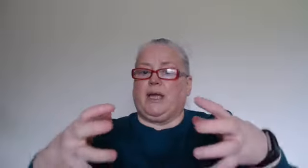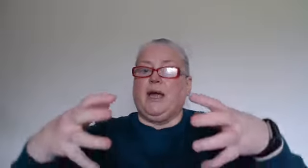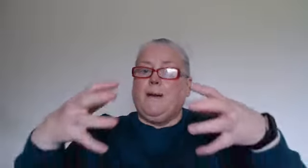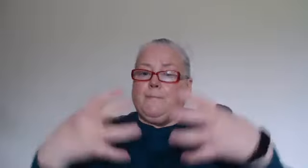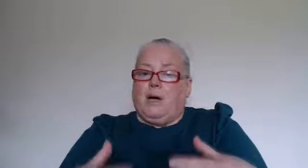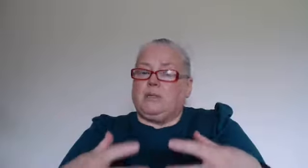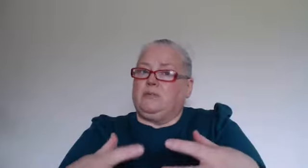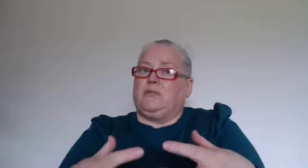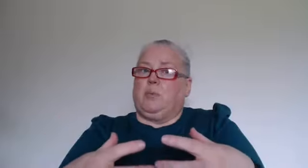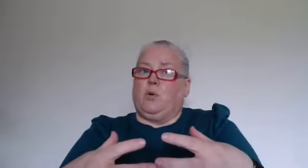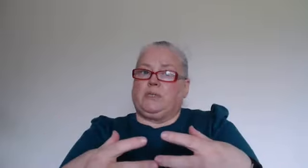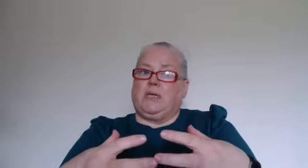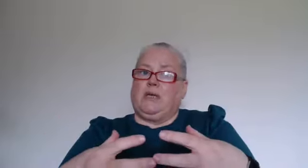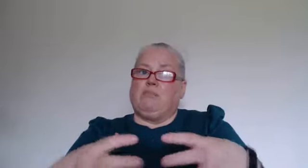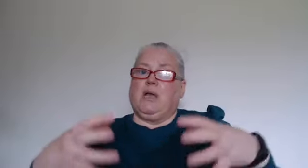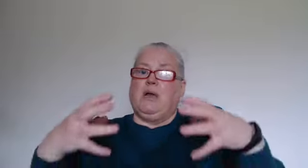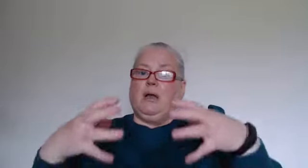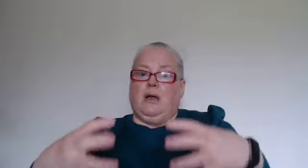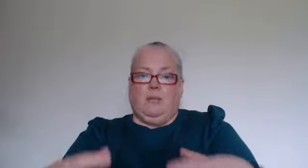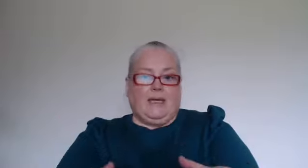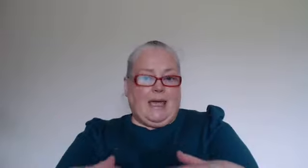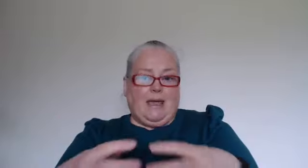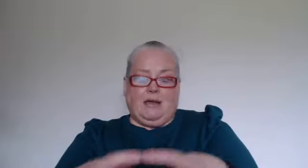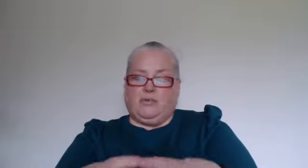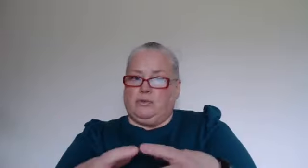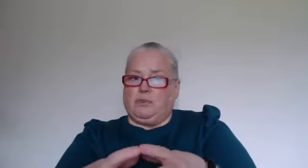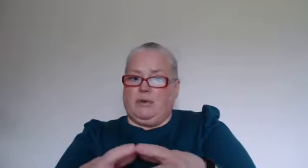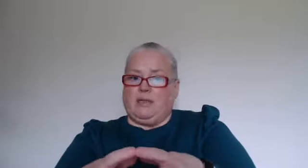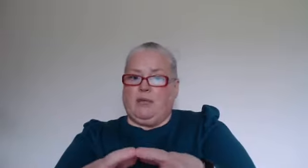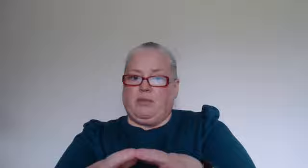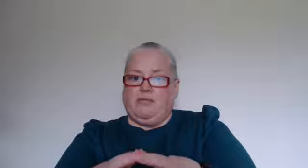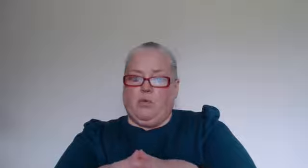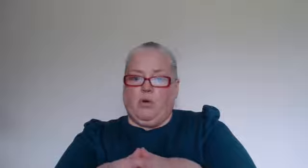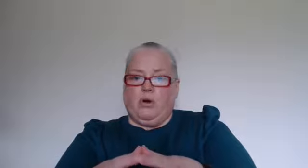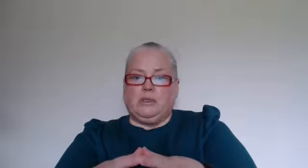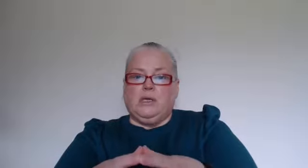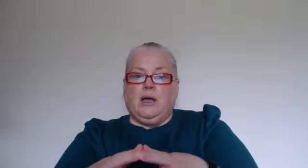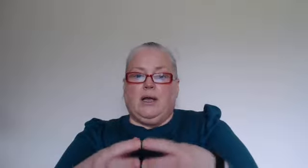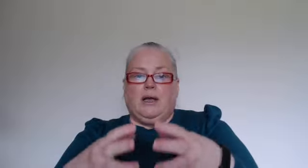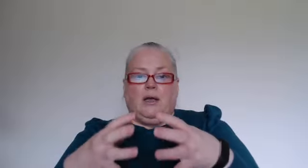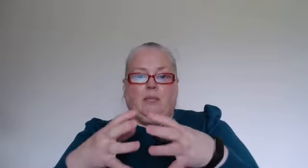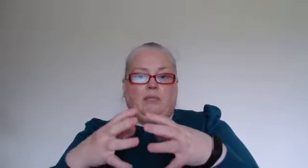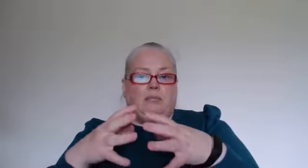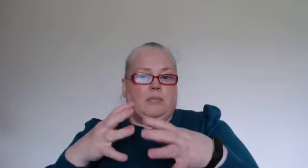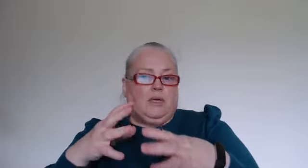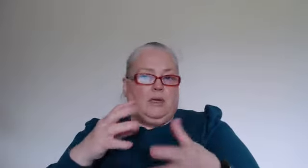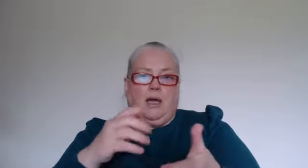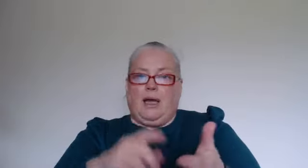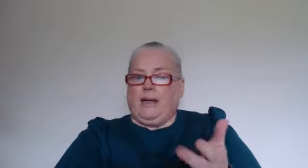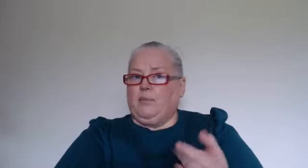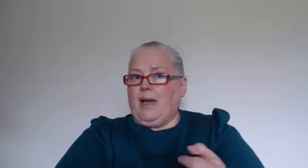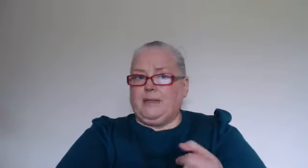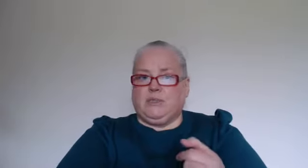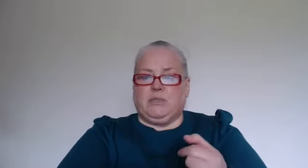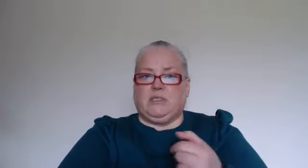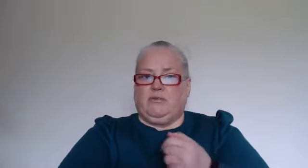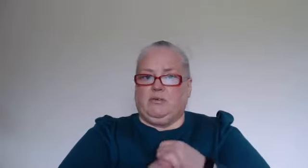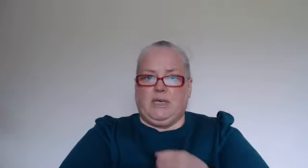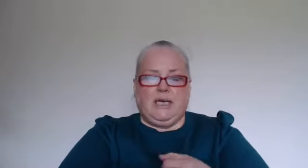positive support team again i've talked about that before um anger management if you need